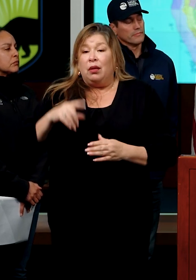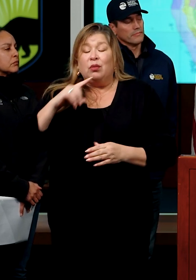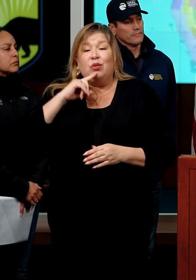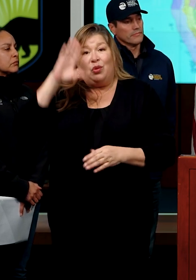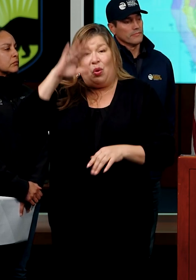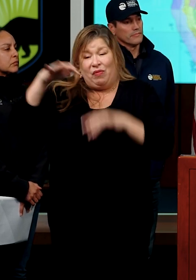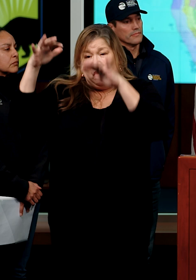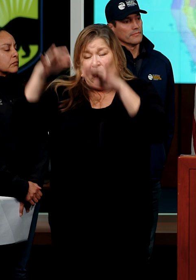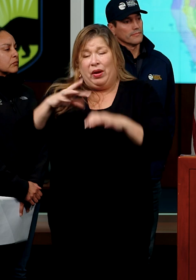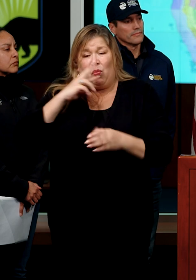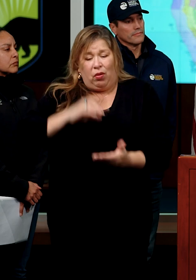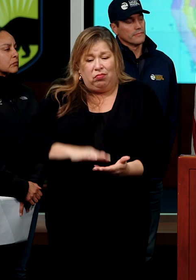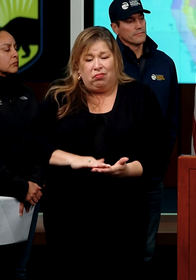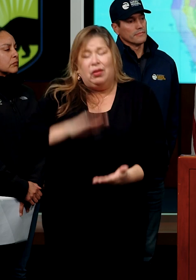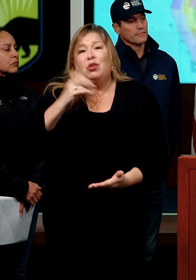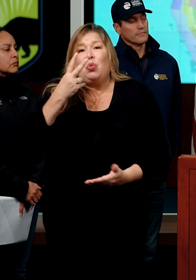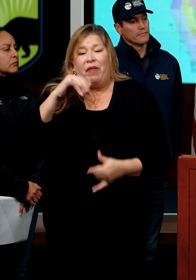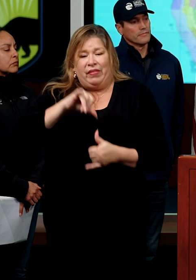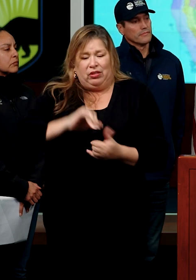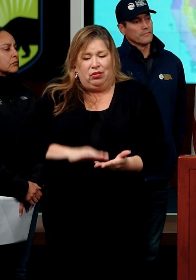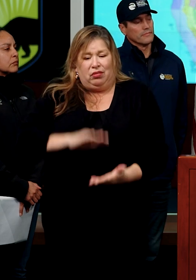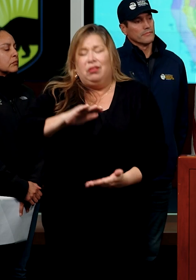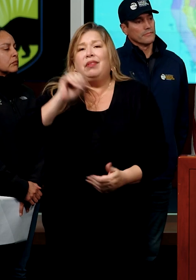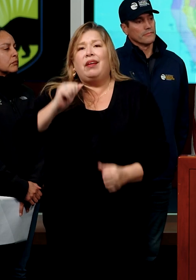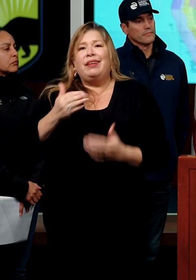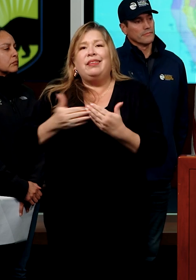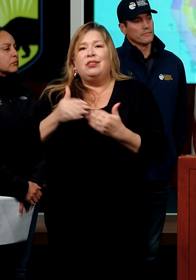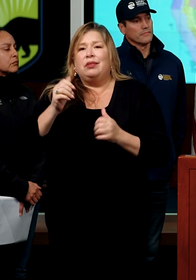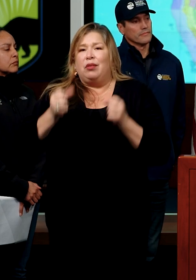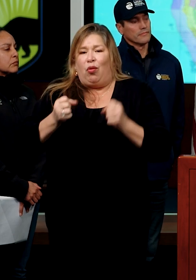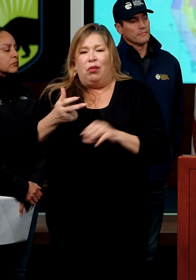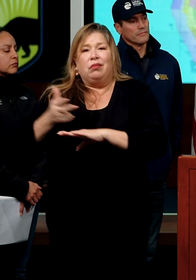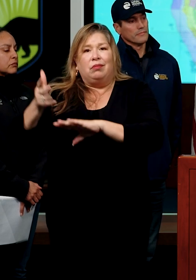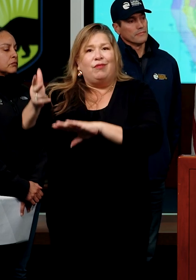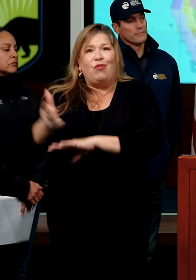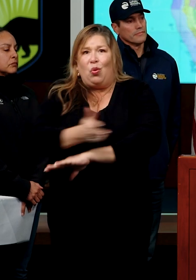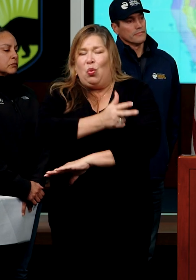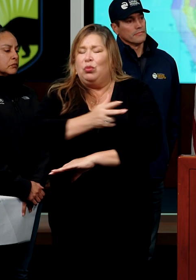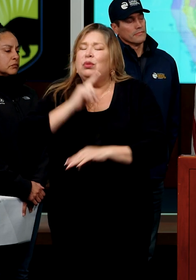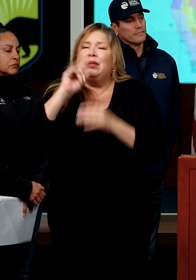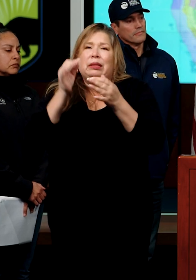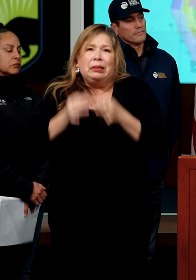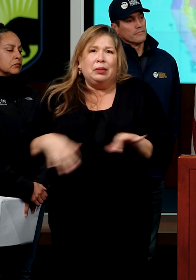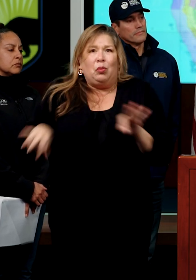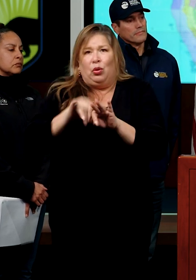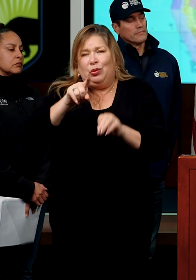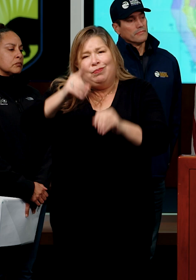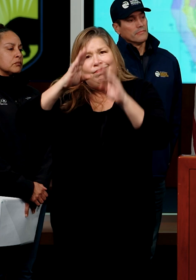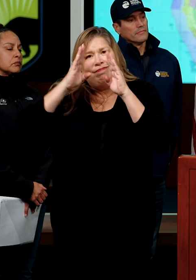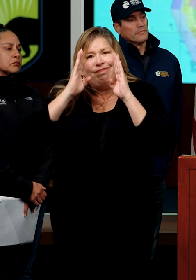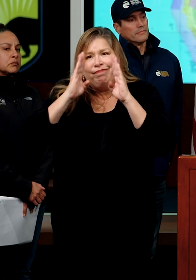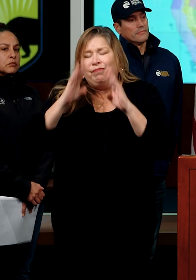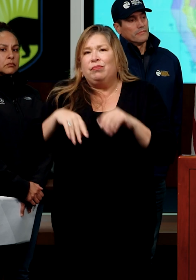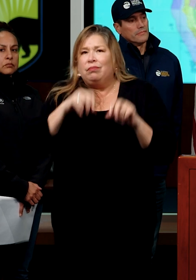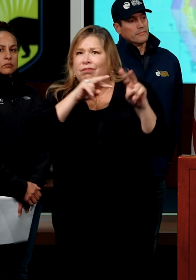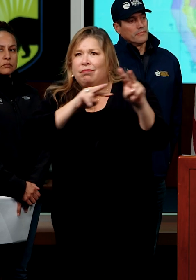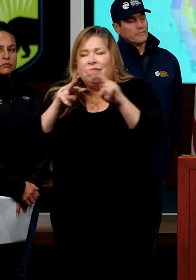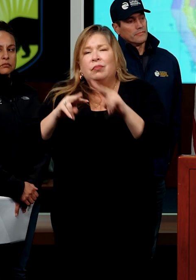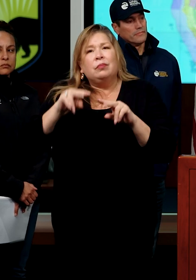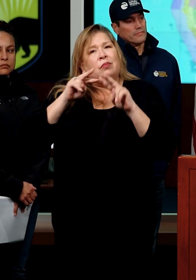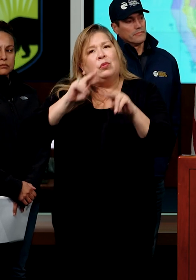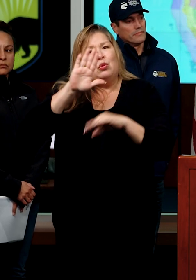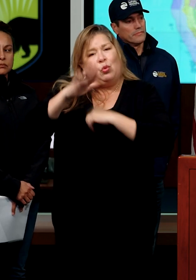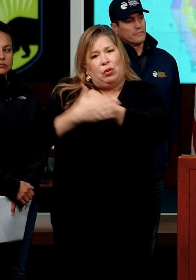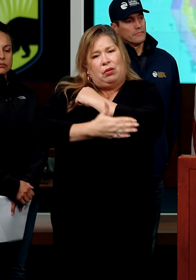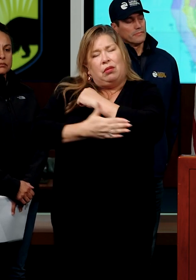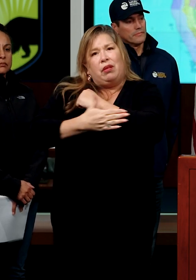in 12 inches of water. So it's really, really extremely important that you stay vigilant. You listen to your county emergency.